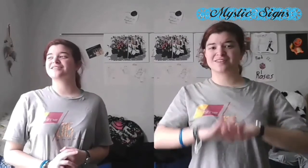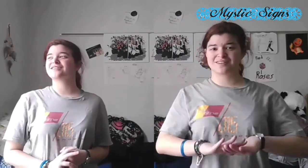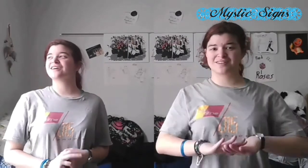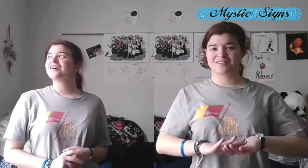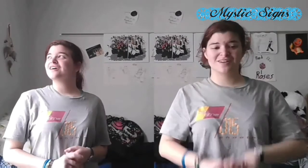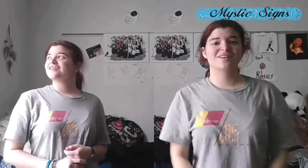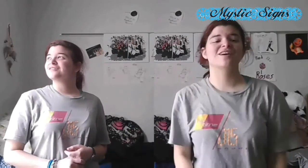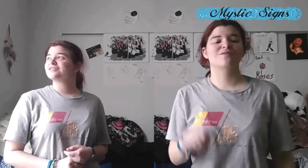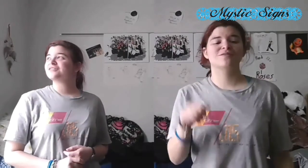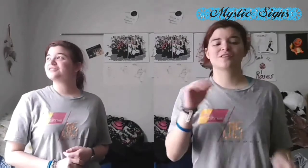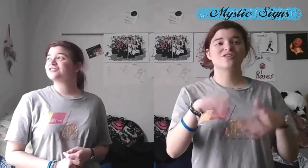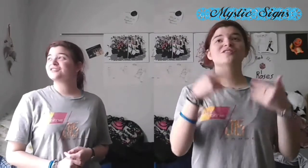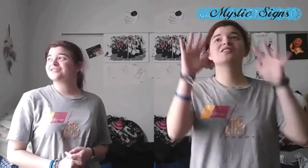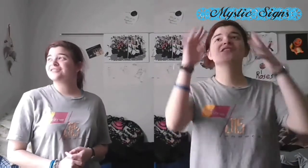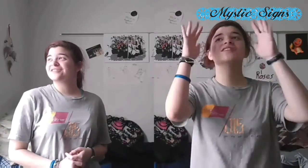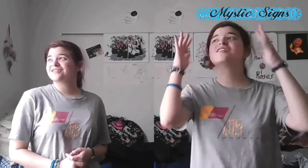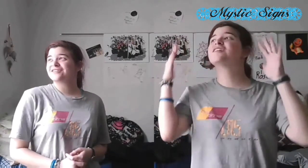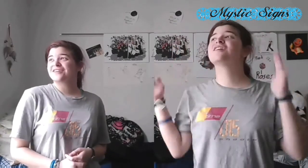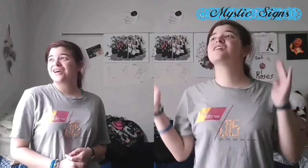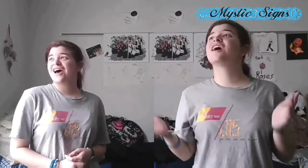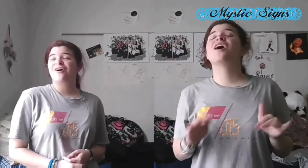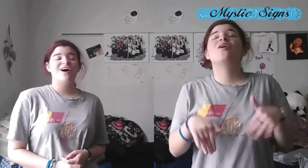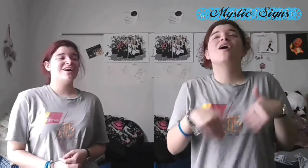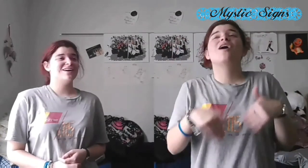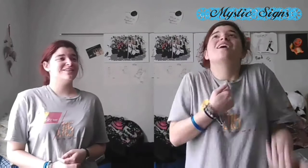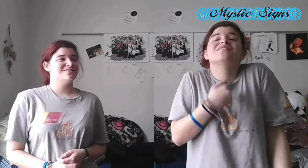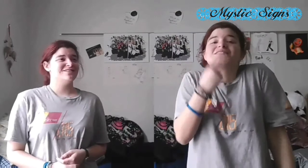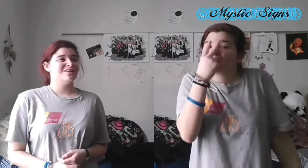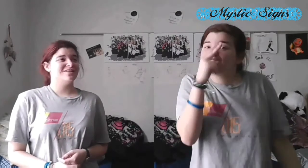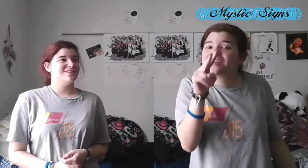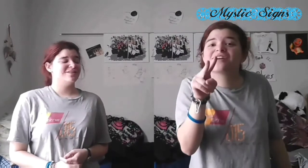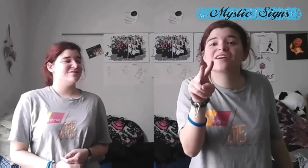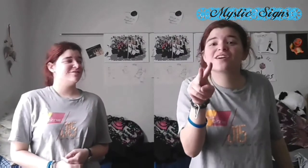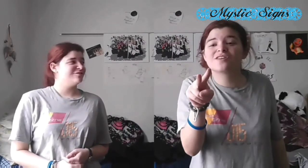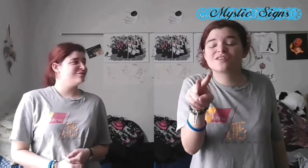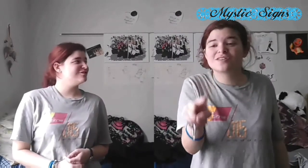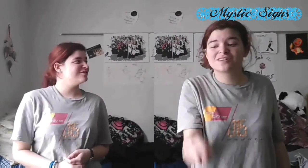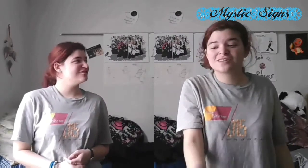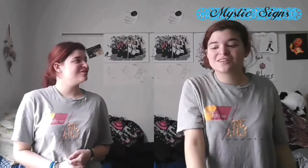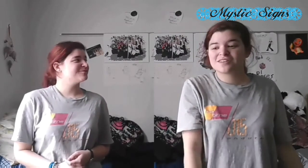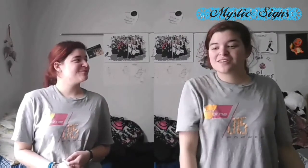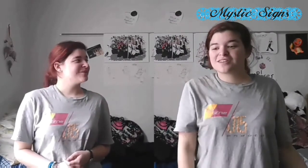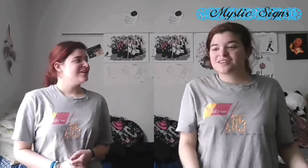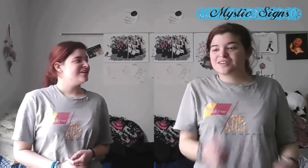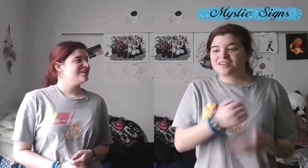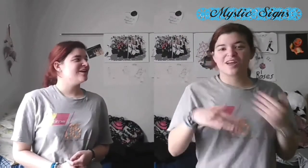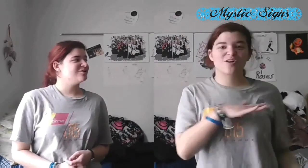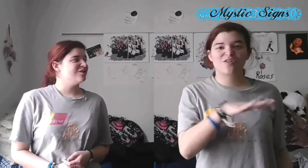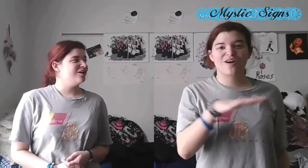how they cheered, how I stared, in that crowd